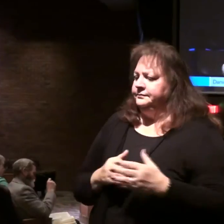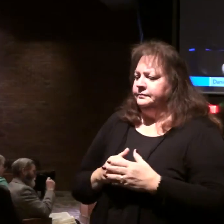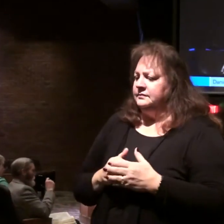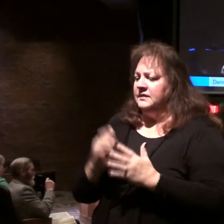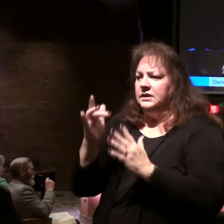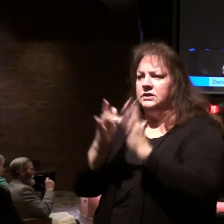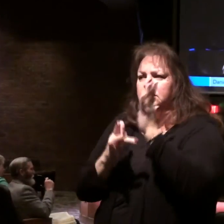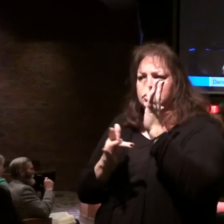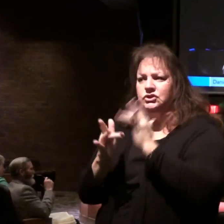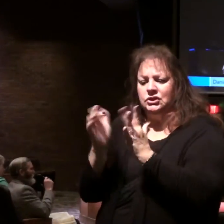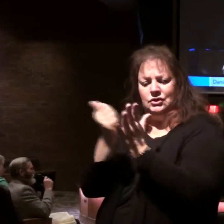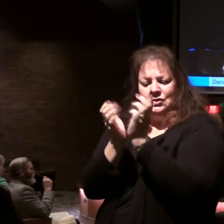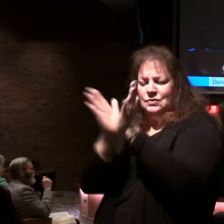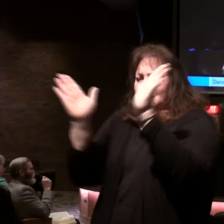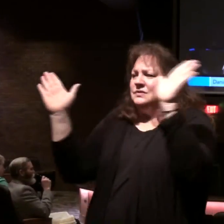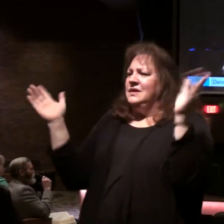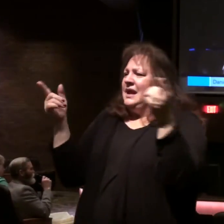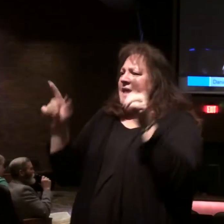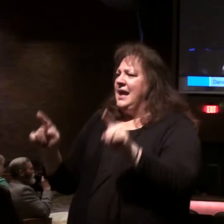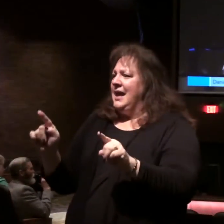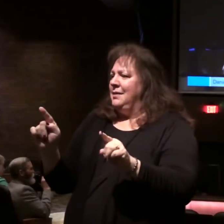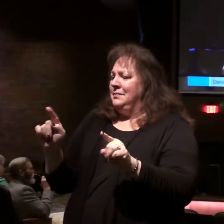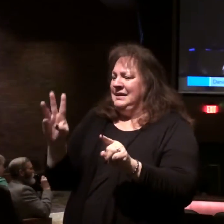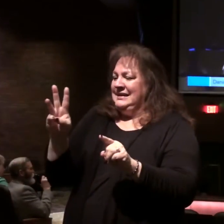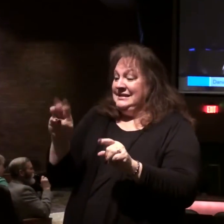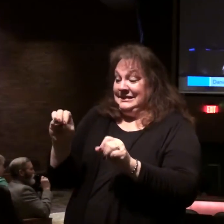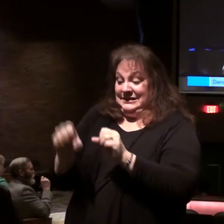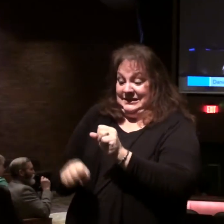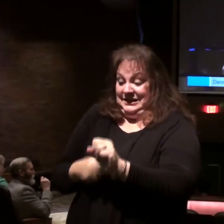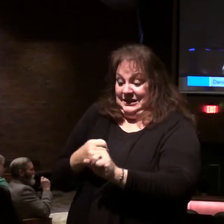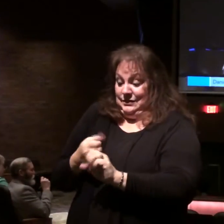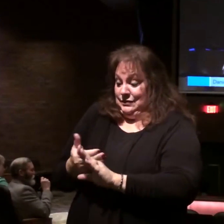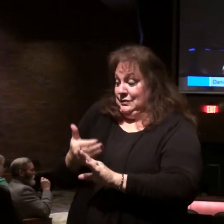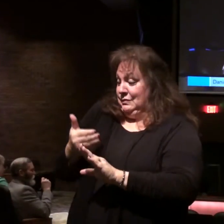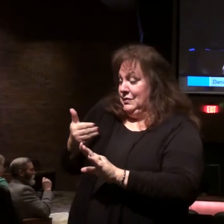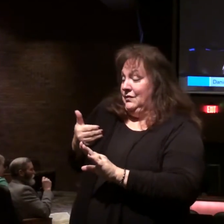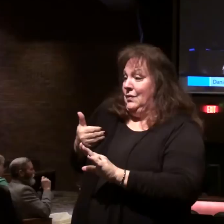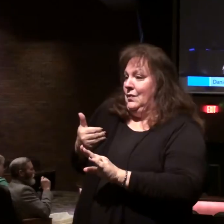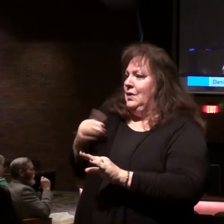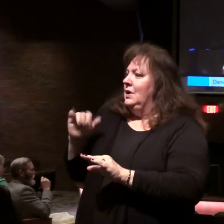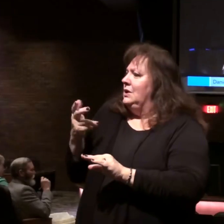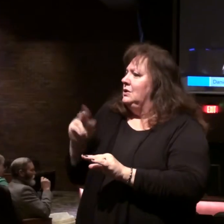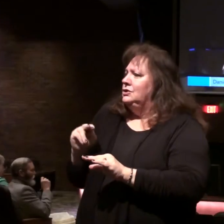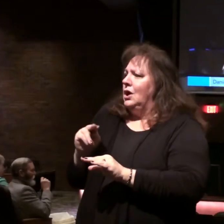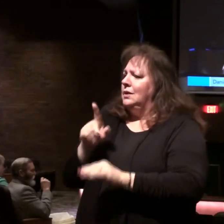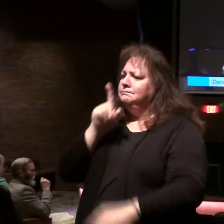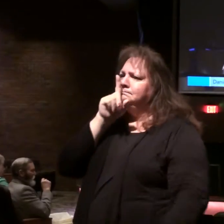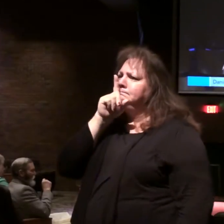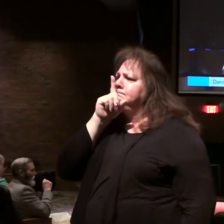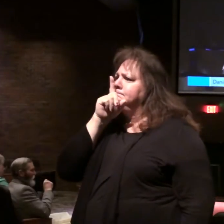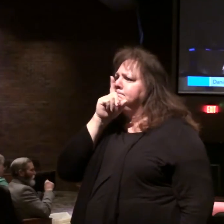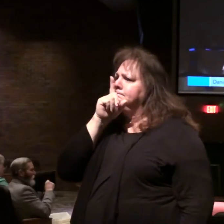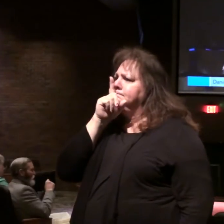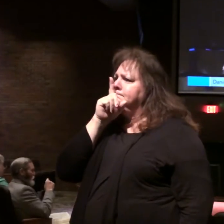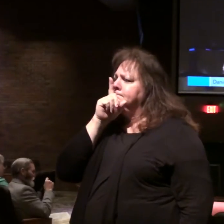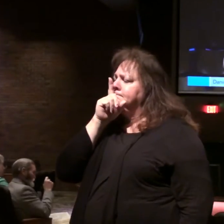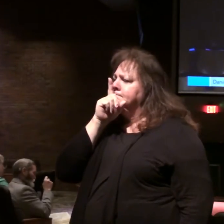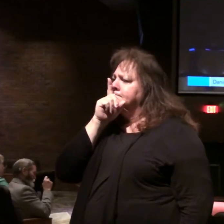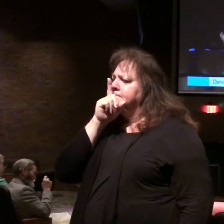Christ's crucifixion, it happened 60 years earlier. John gives no indication that